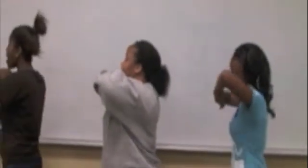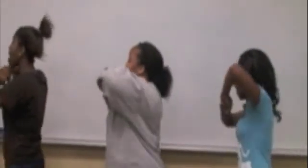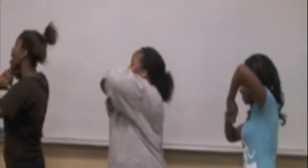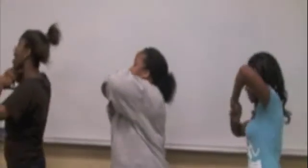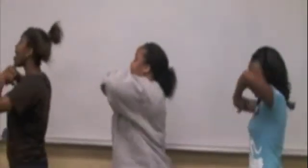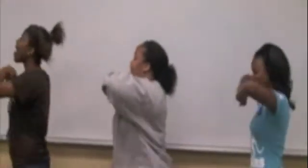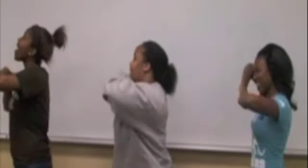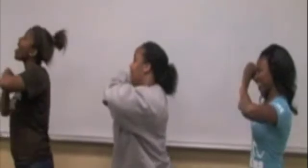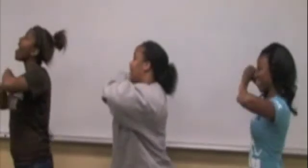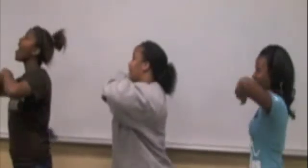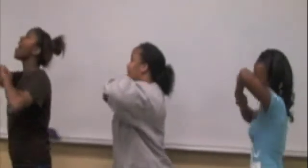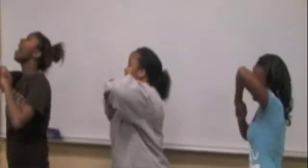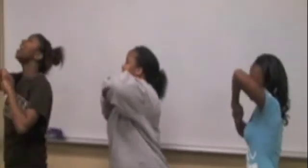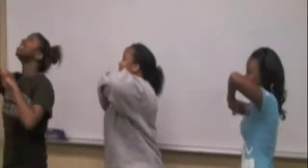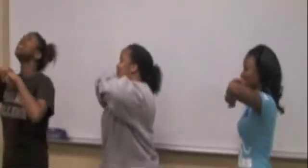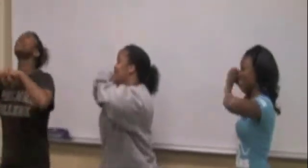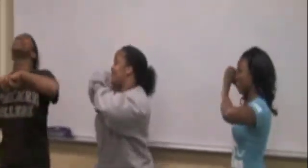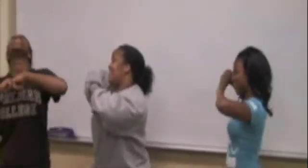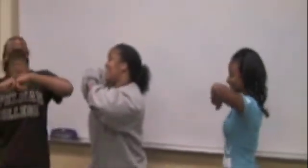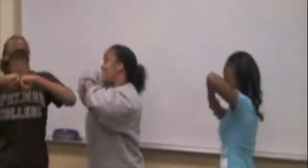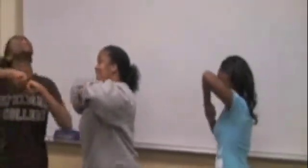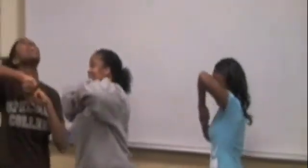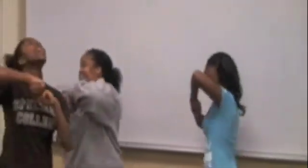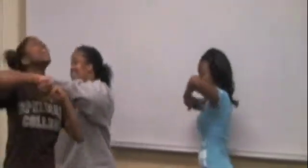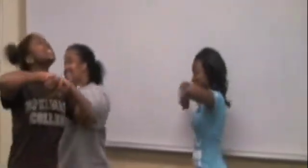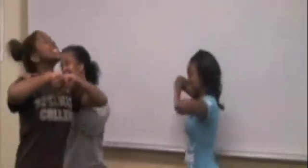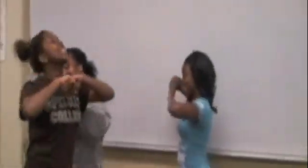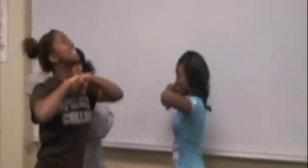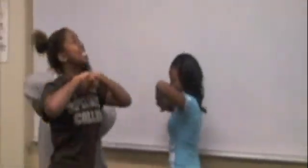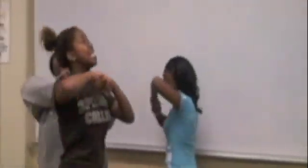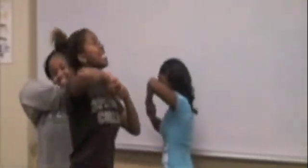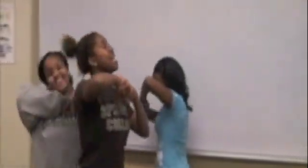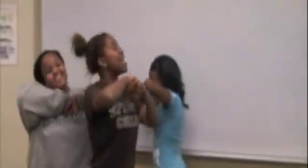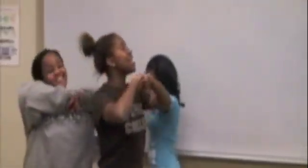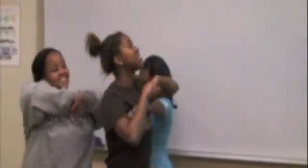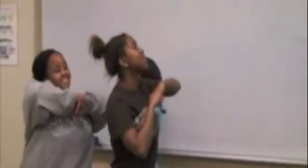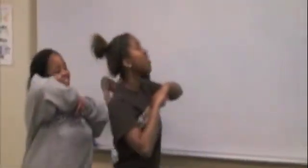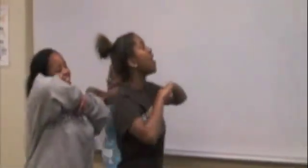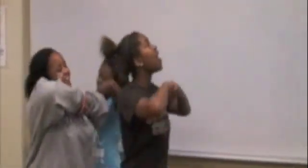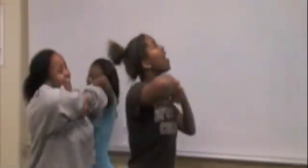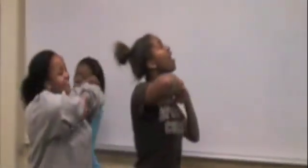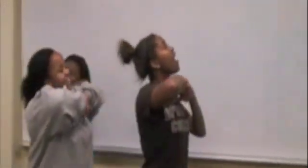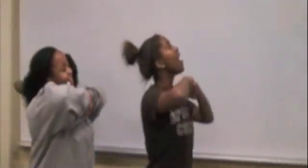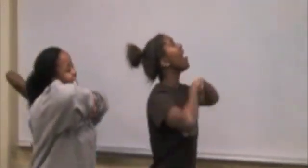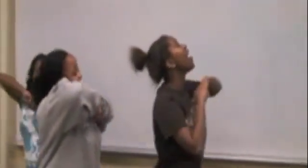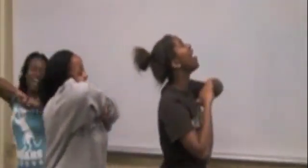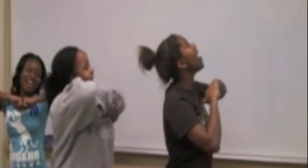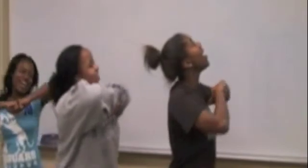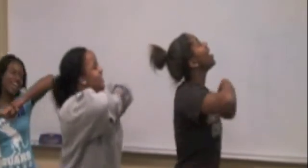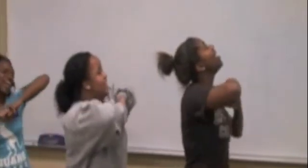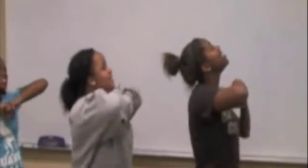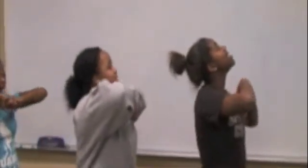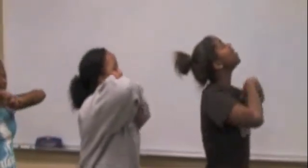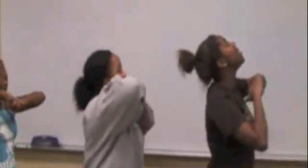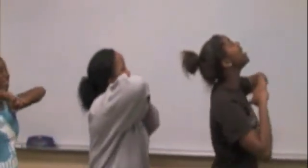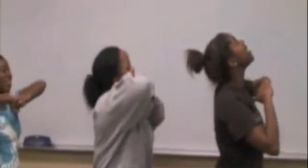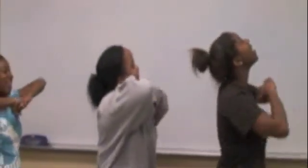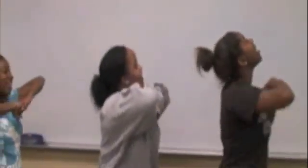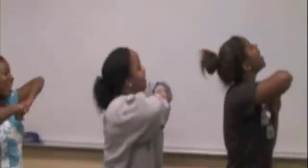hard to be an STD. It's so hard to be an